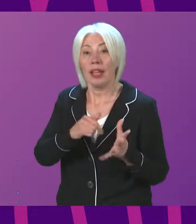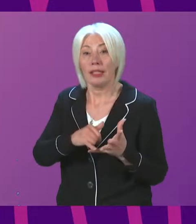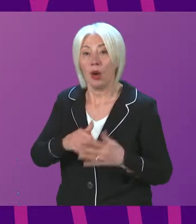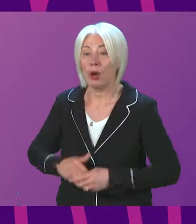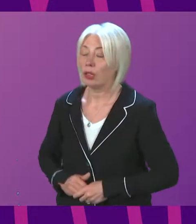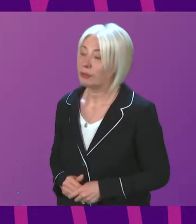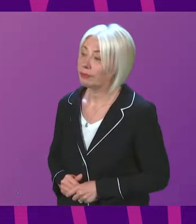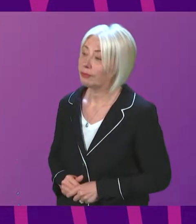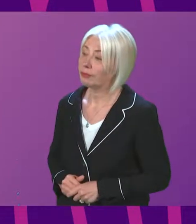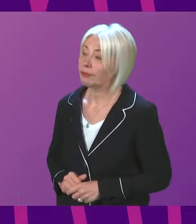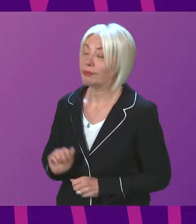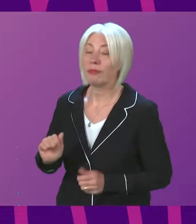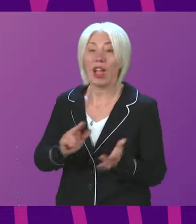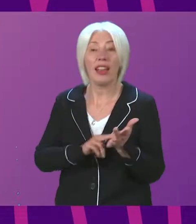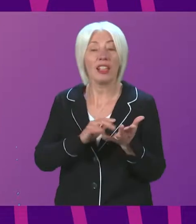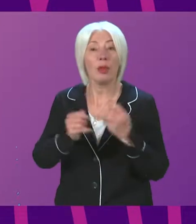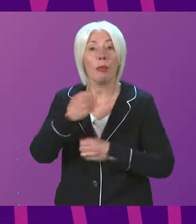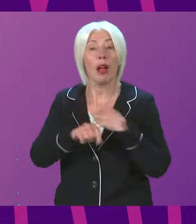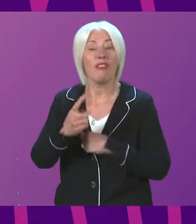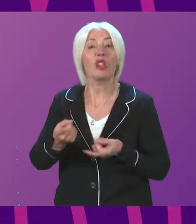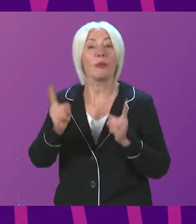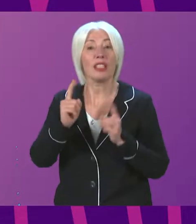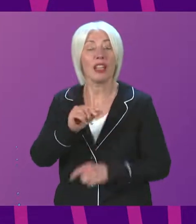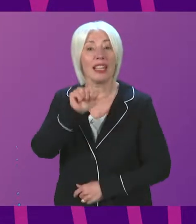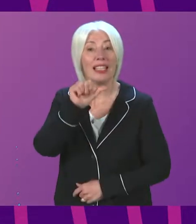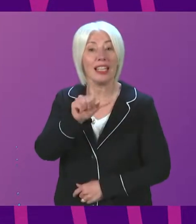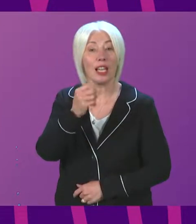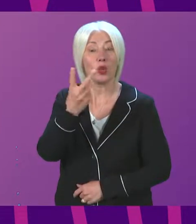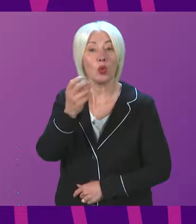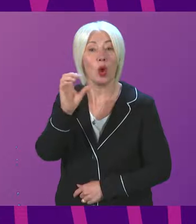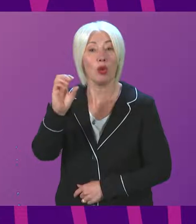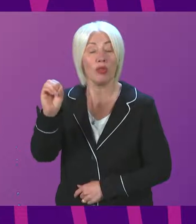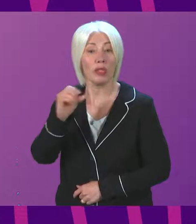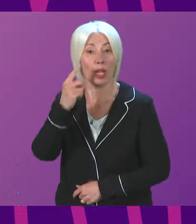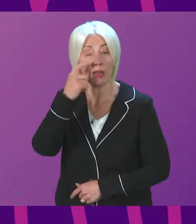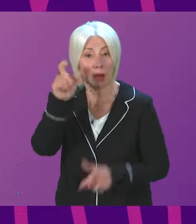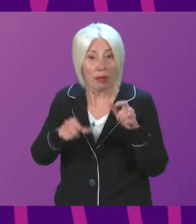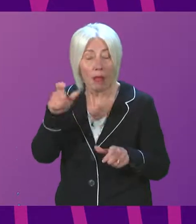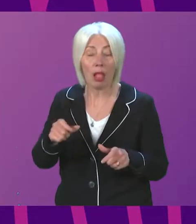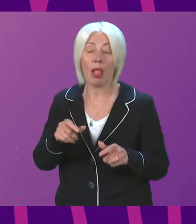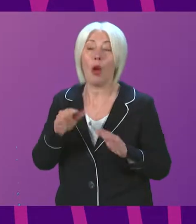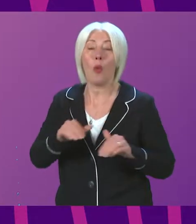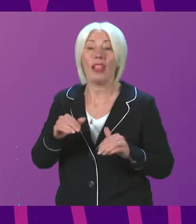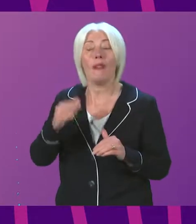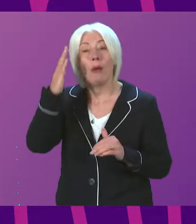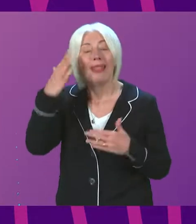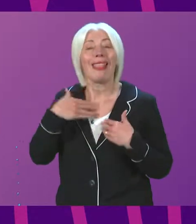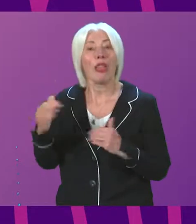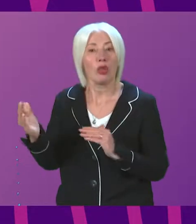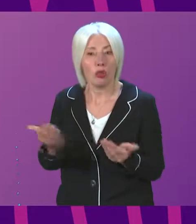When Nicholas Sturgeon became First Minister, 6,200 children and young people were on a mental health treatment waiting list.